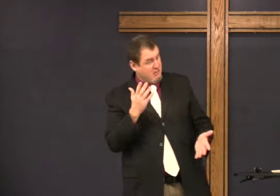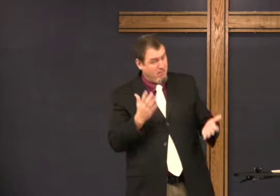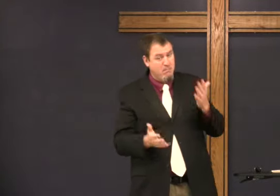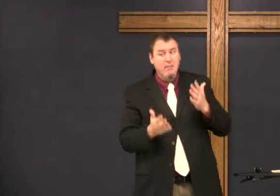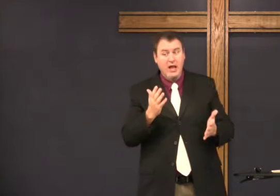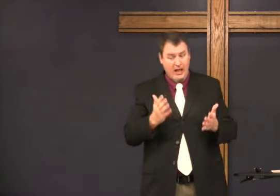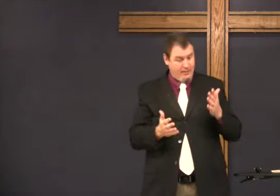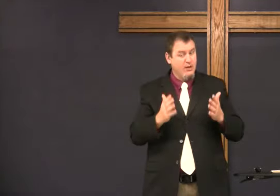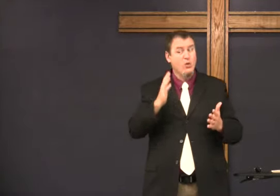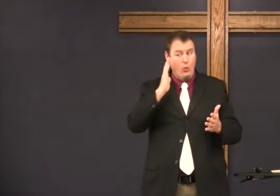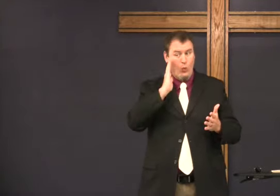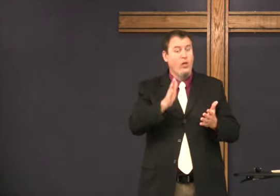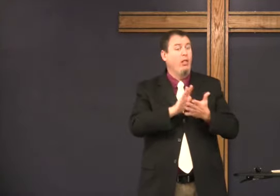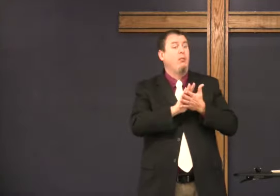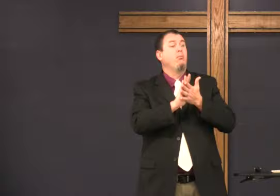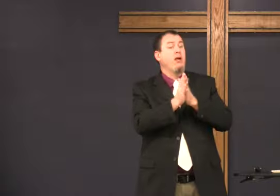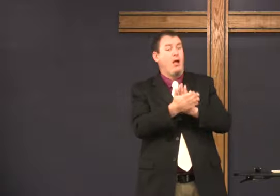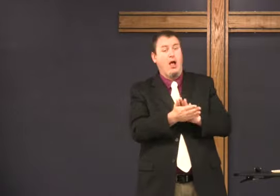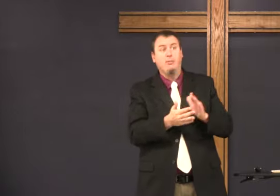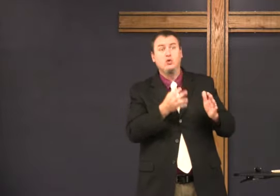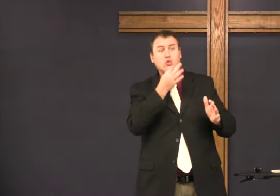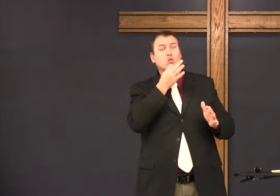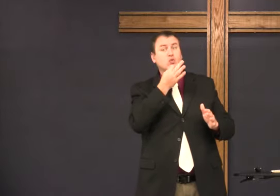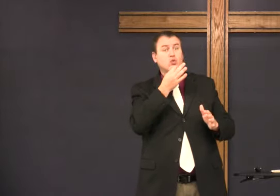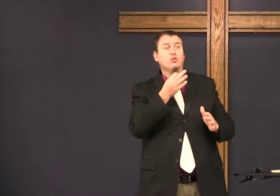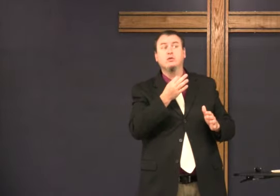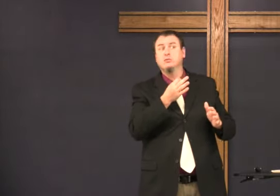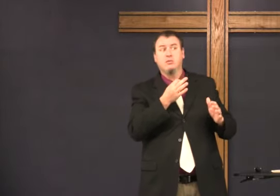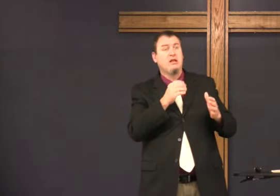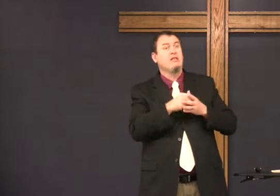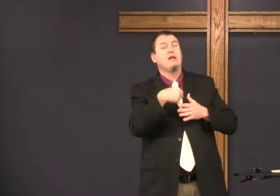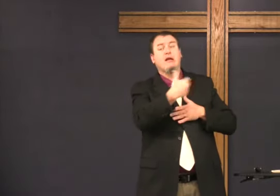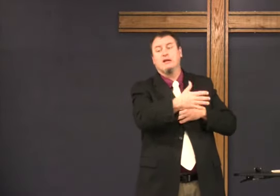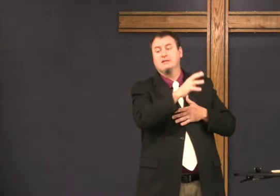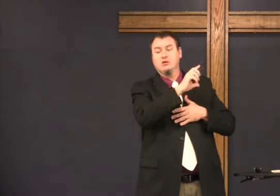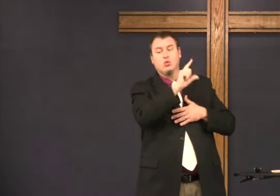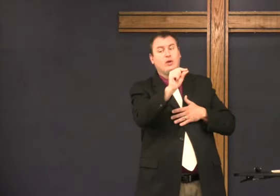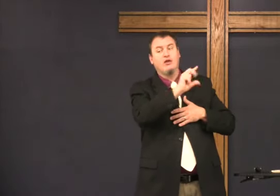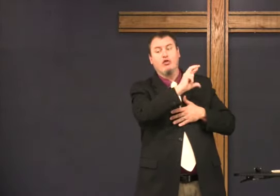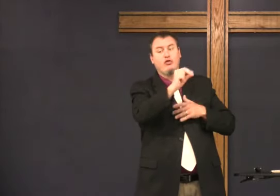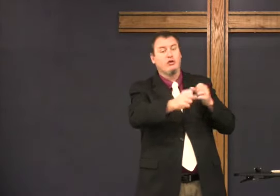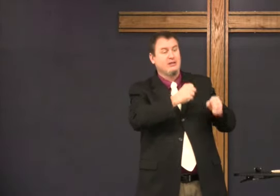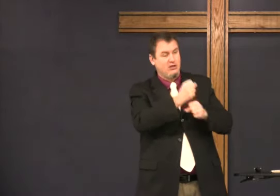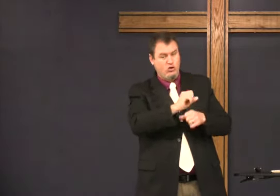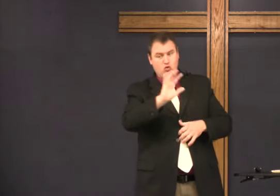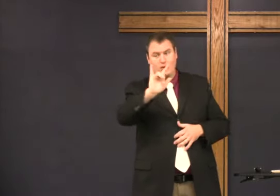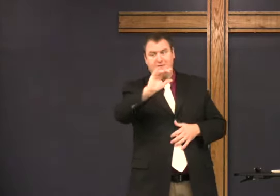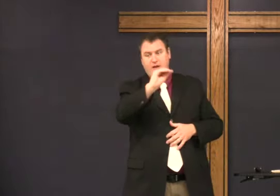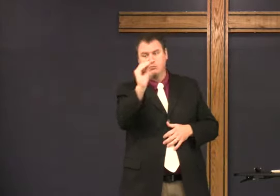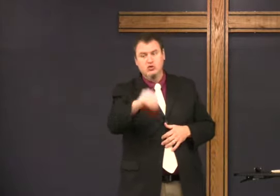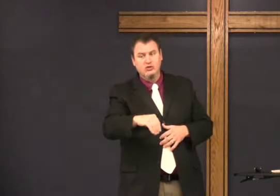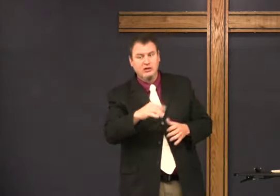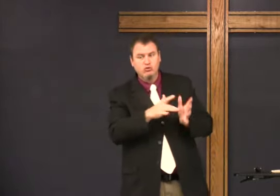And it's predicted that pretty soon it will become, maybe in the next